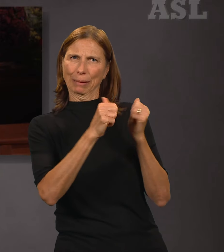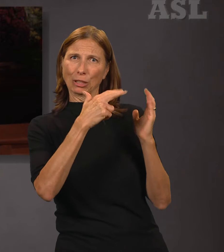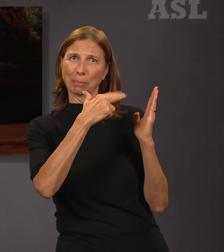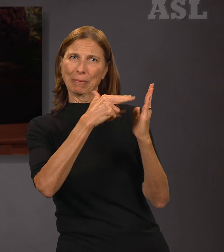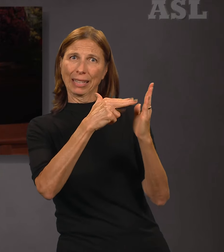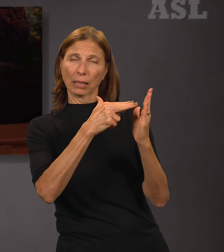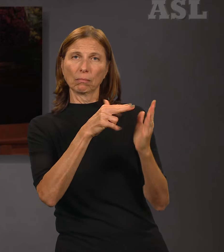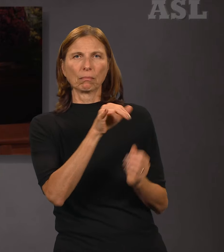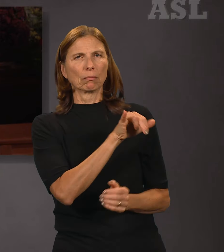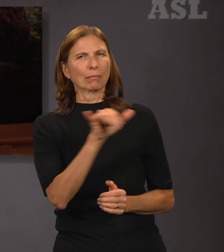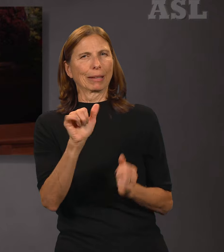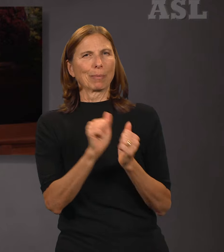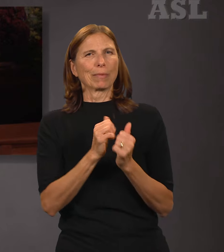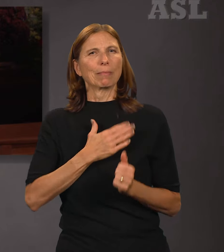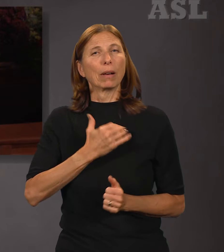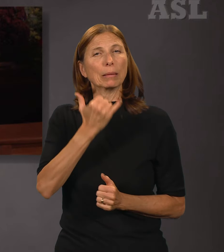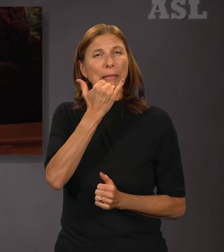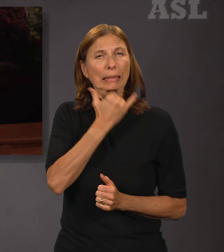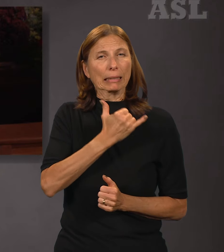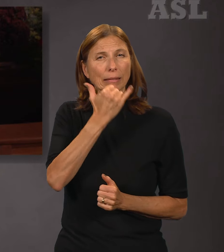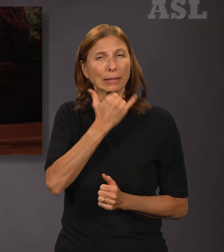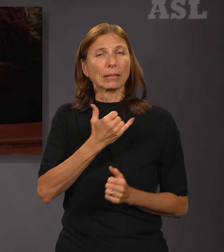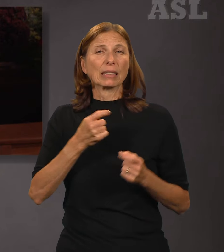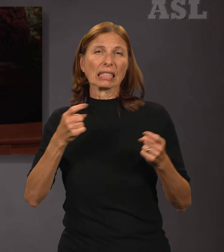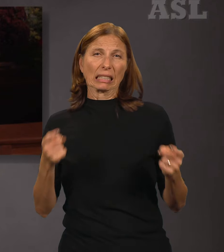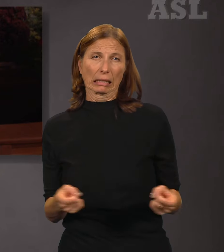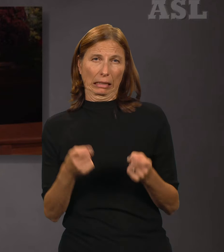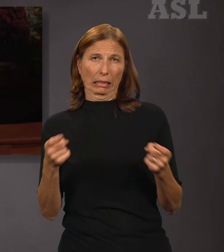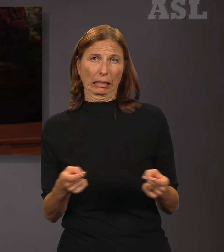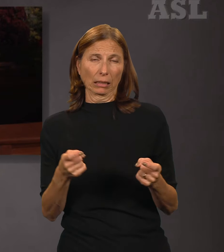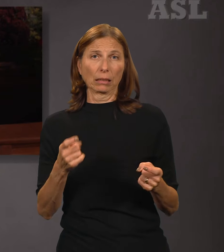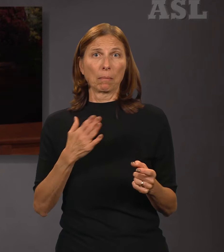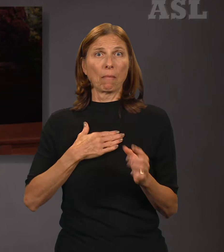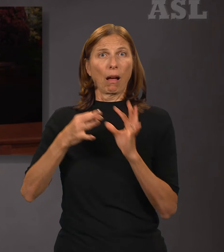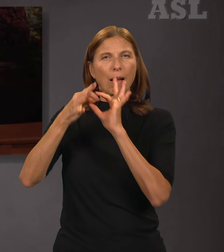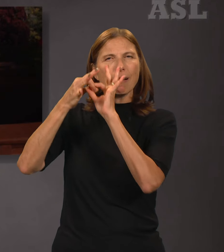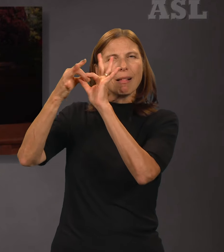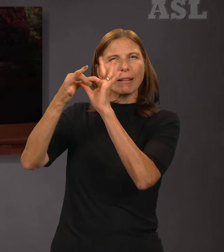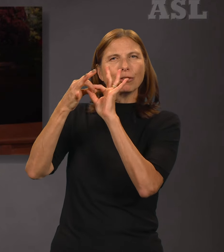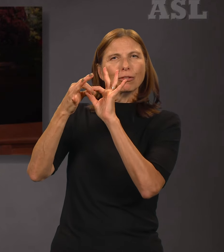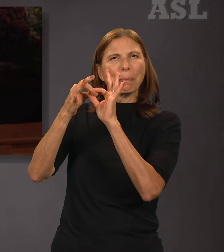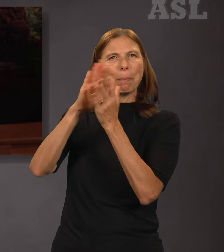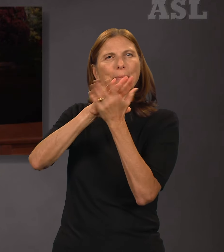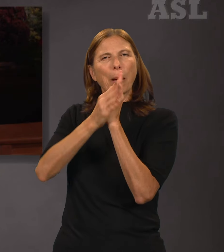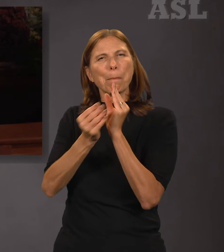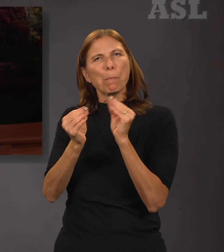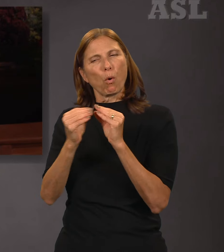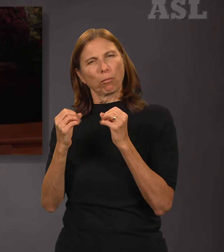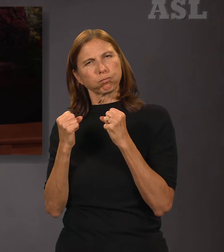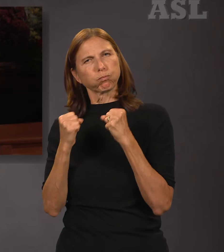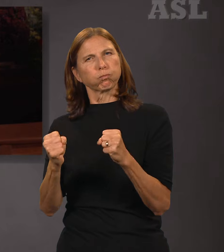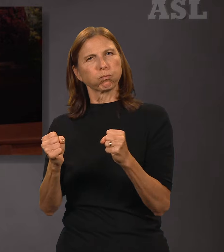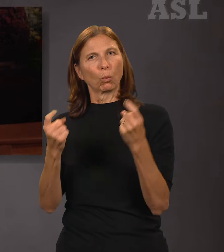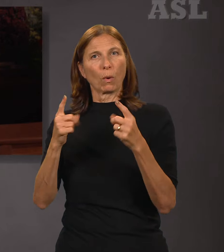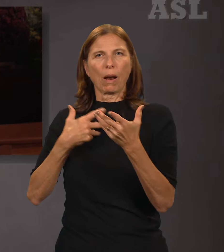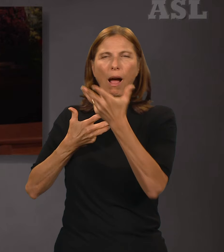personal love and gratitude for my Savior intensified, I have sought to work with Him on my weaknesses and to be forgiven